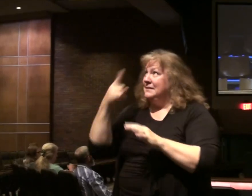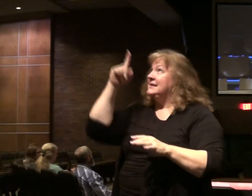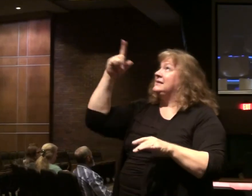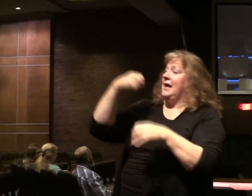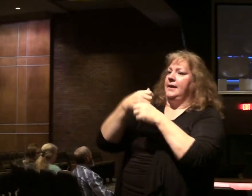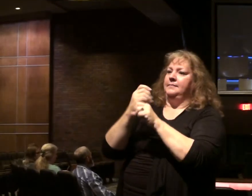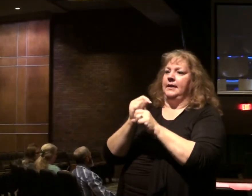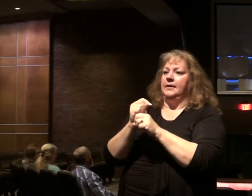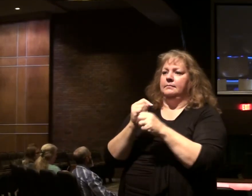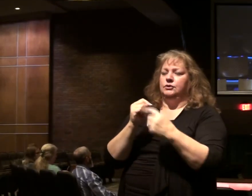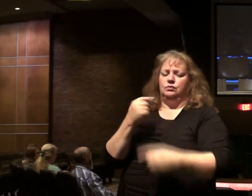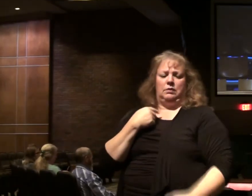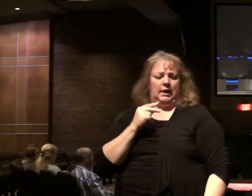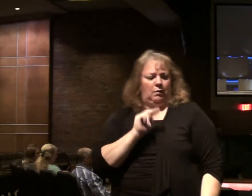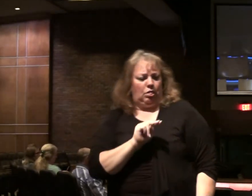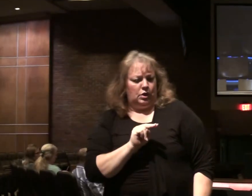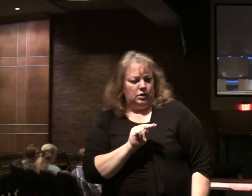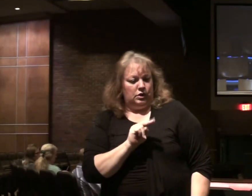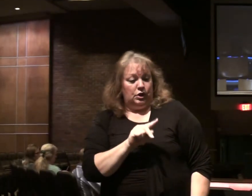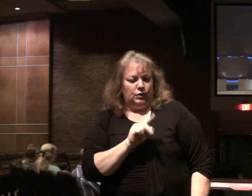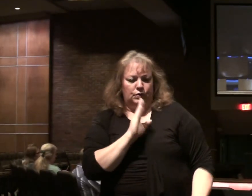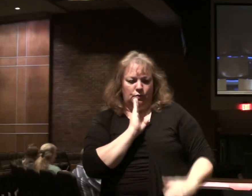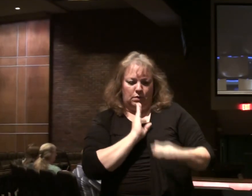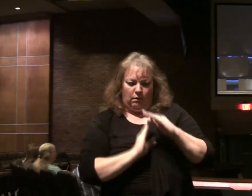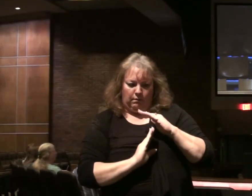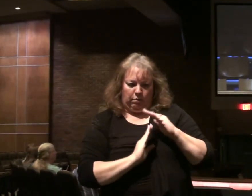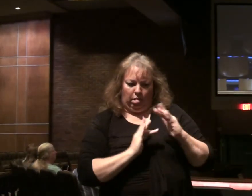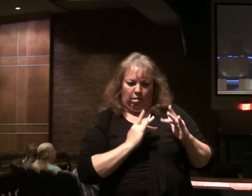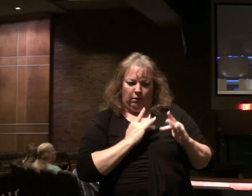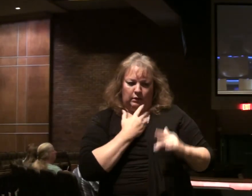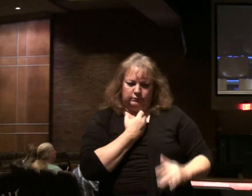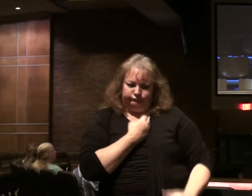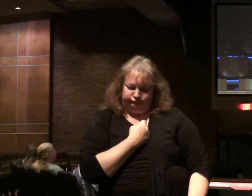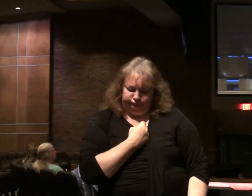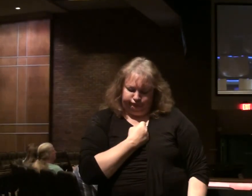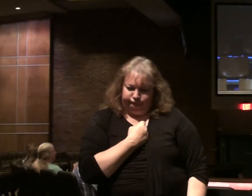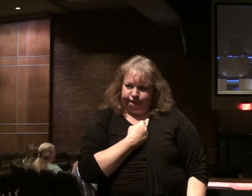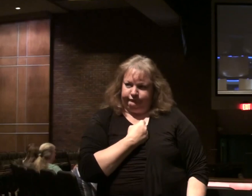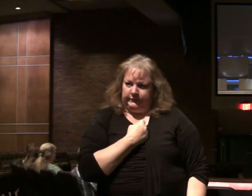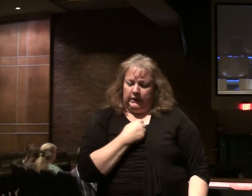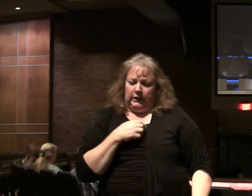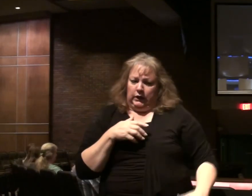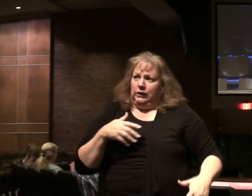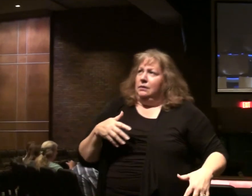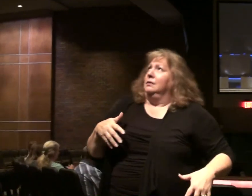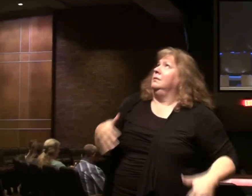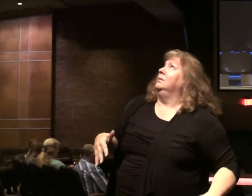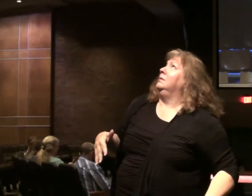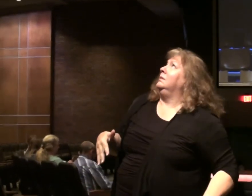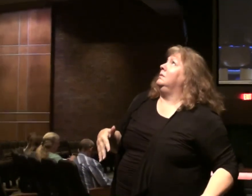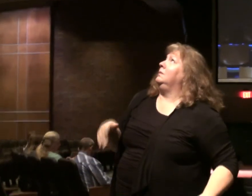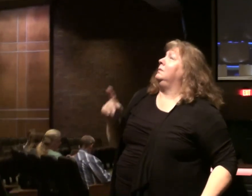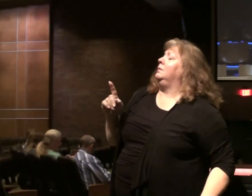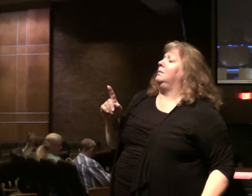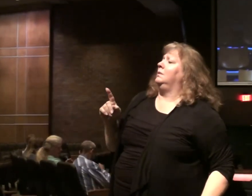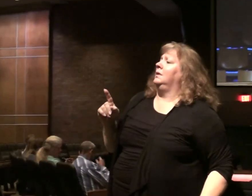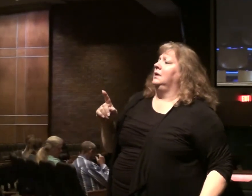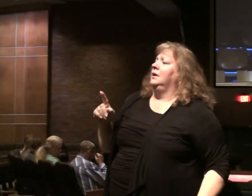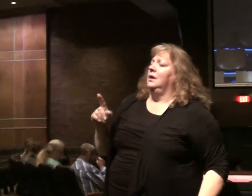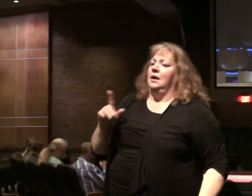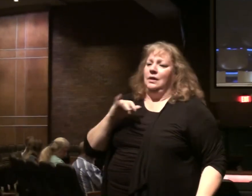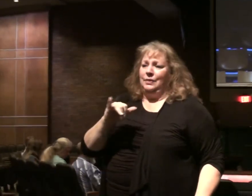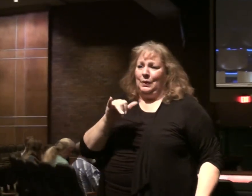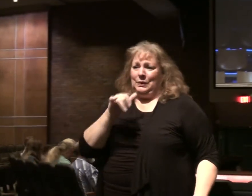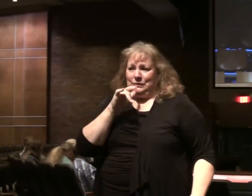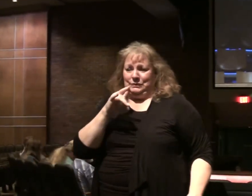But to this one I will look, to him who is humble and contrite in spirit, who trembles at my word. But to